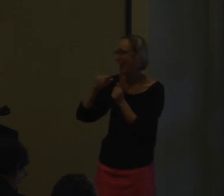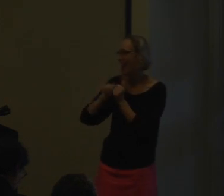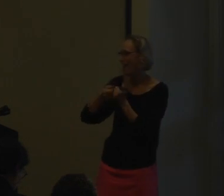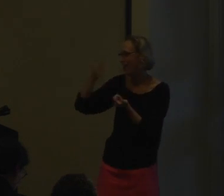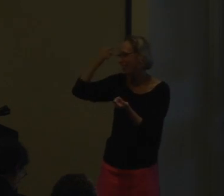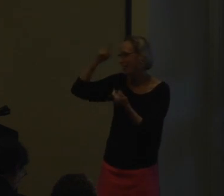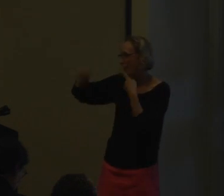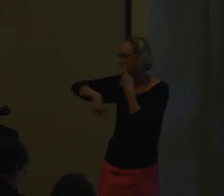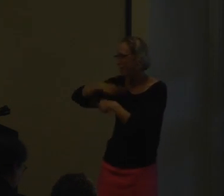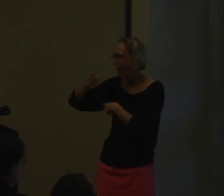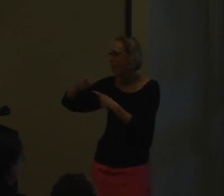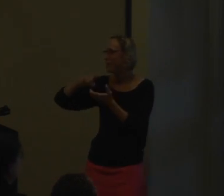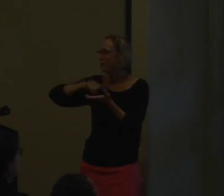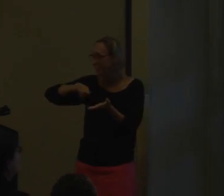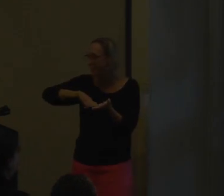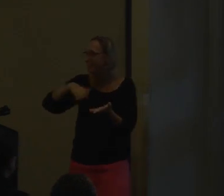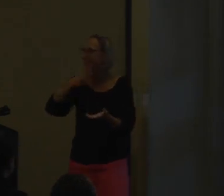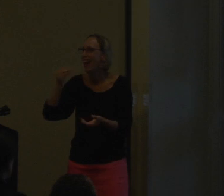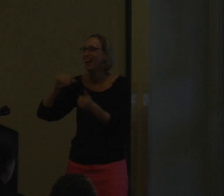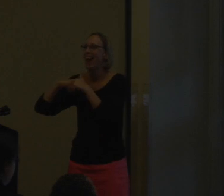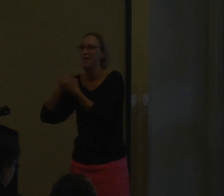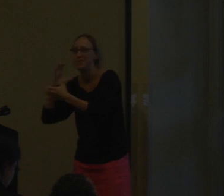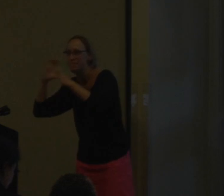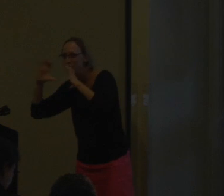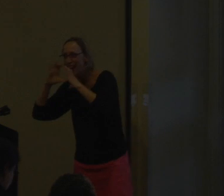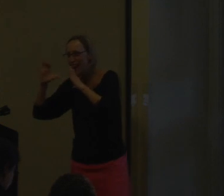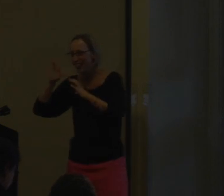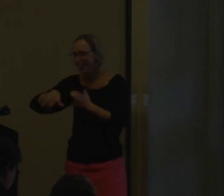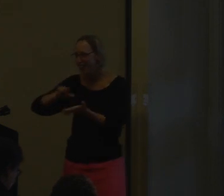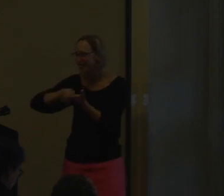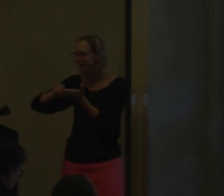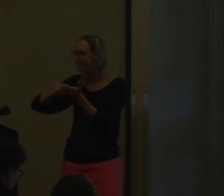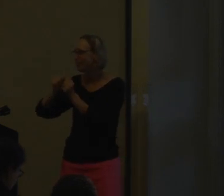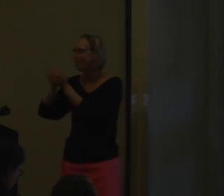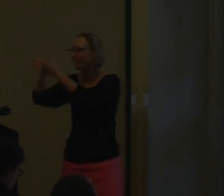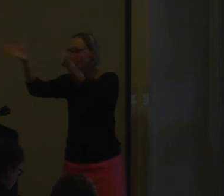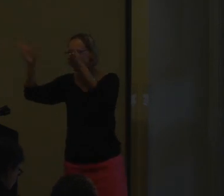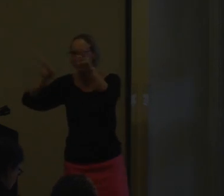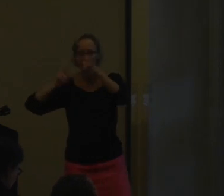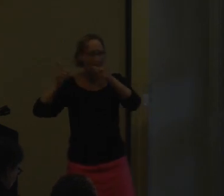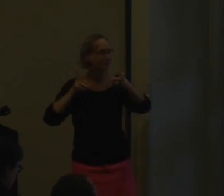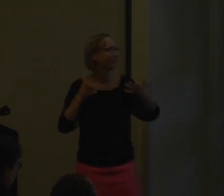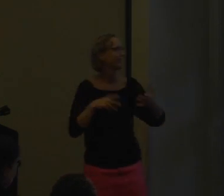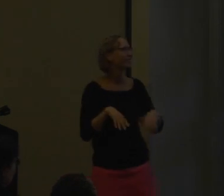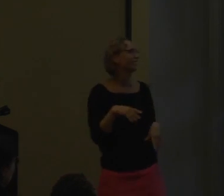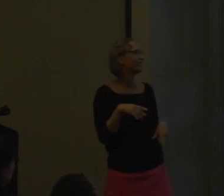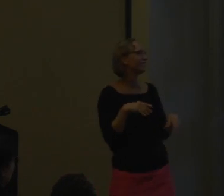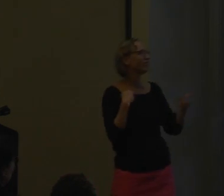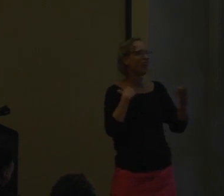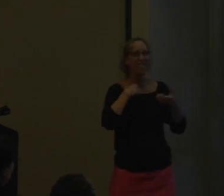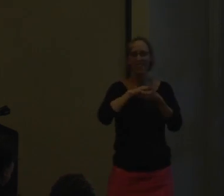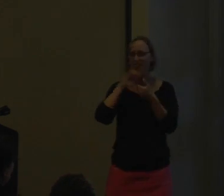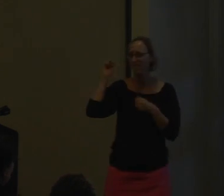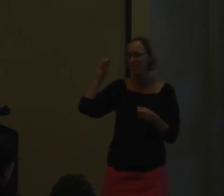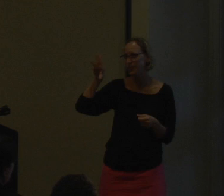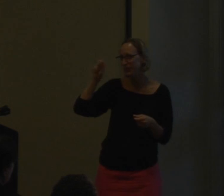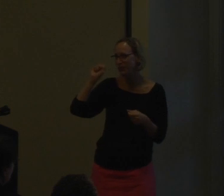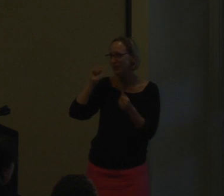trying to train them and get them thinking about researching and how to communicate that research with the general public.